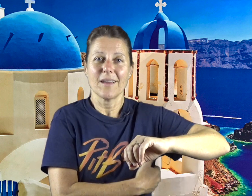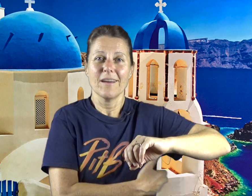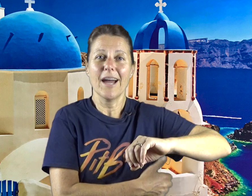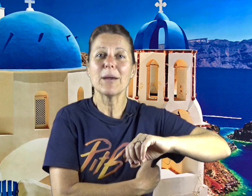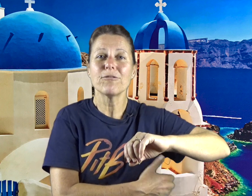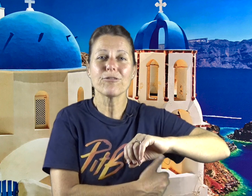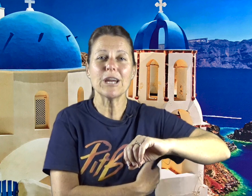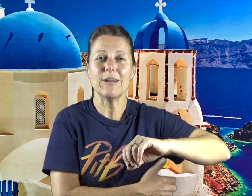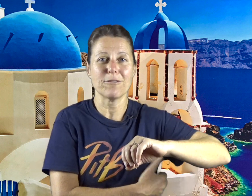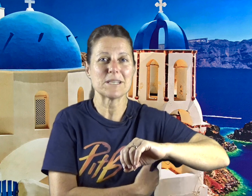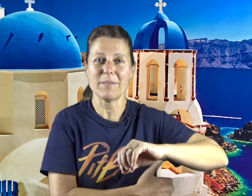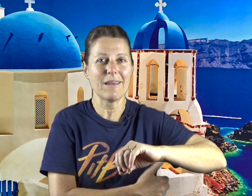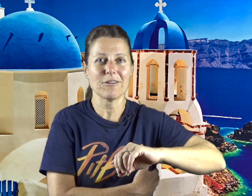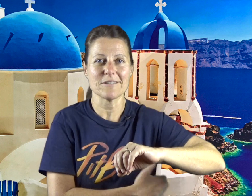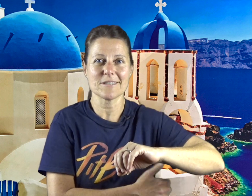I am free from this money curse